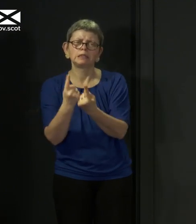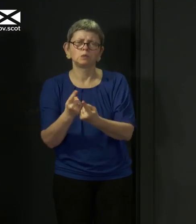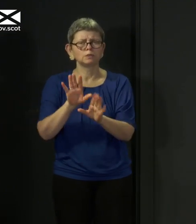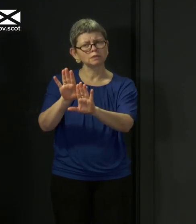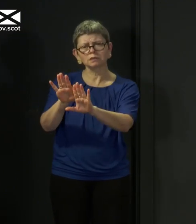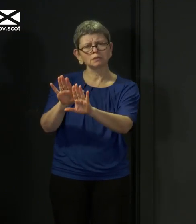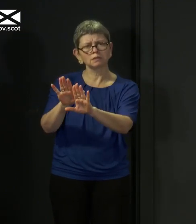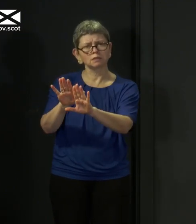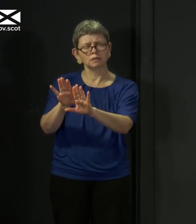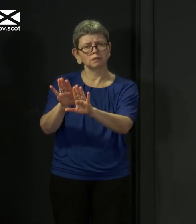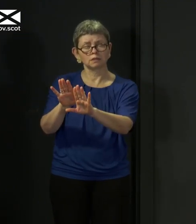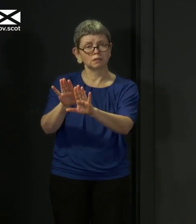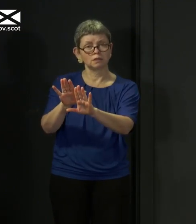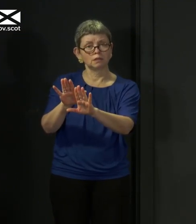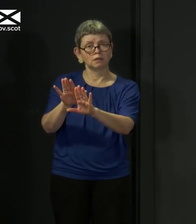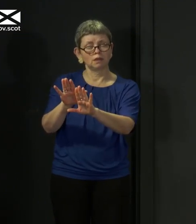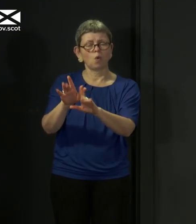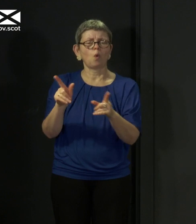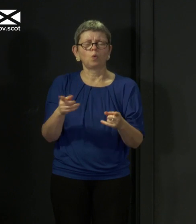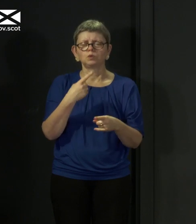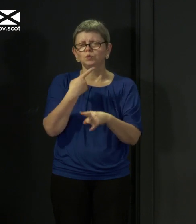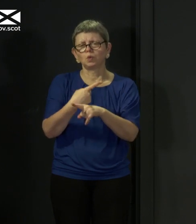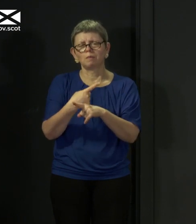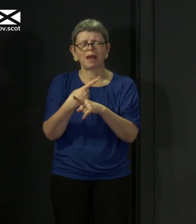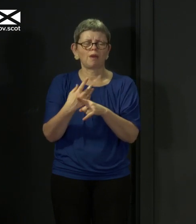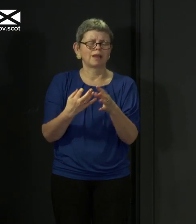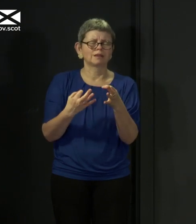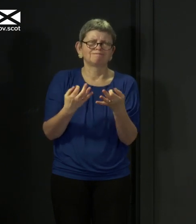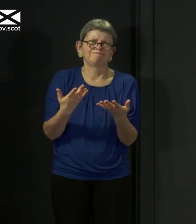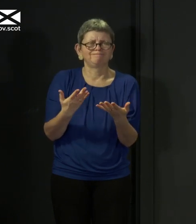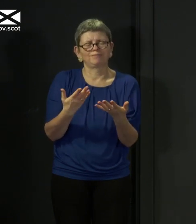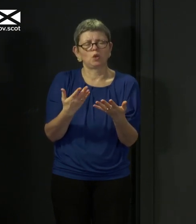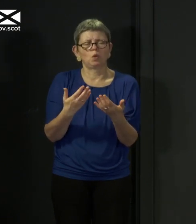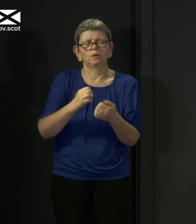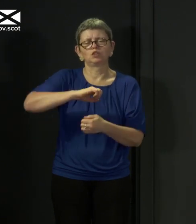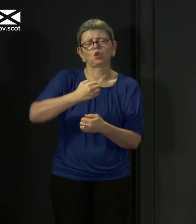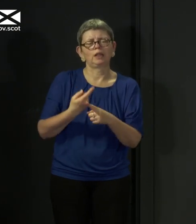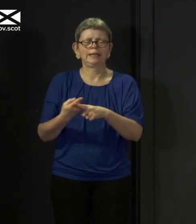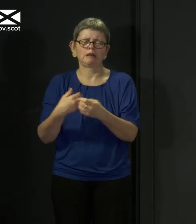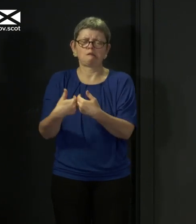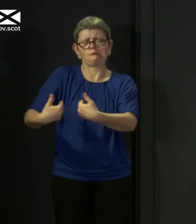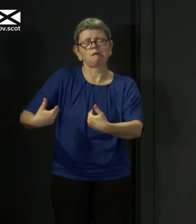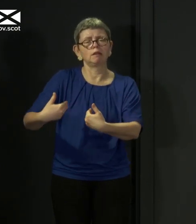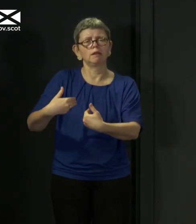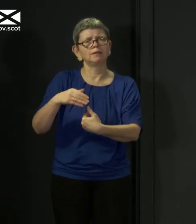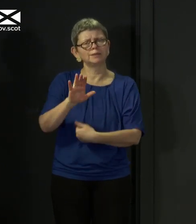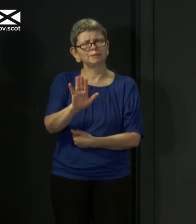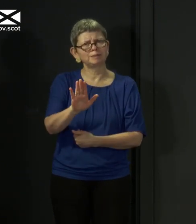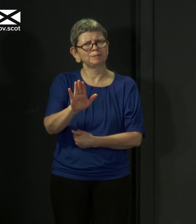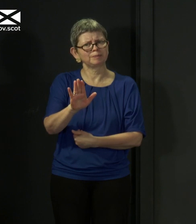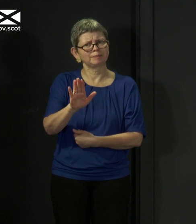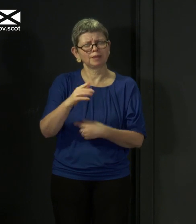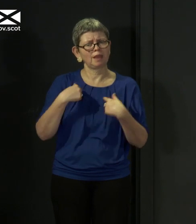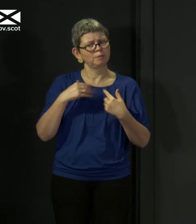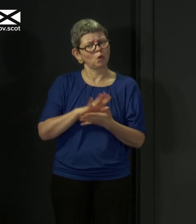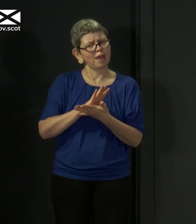to make any kind of pre-existing political or constitutional point, will not find me willing